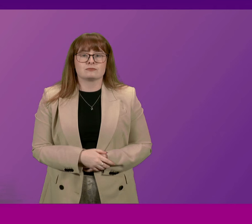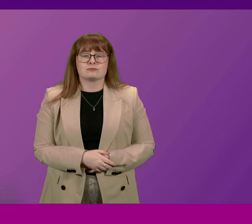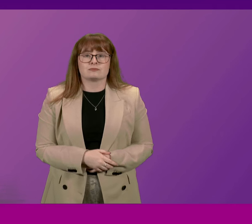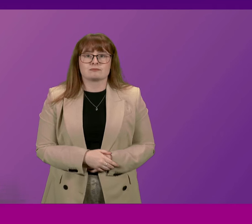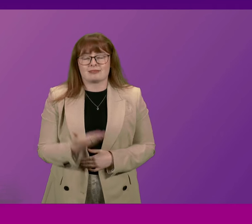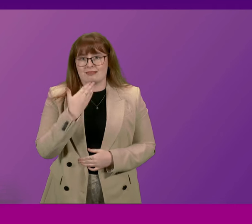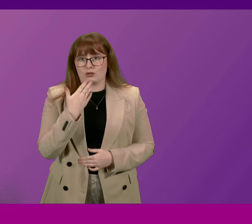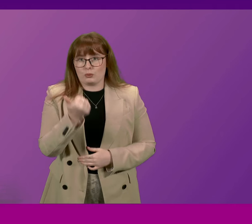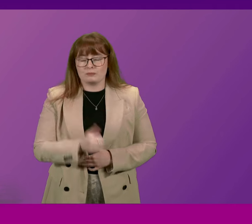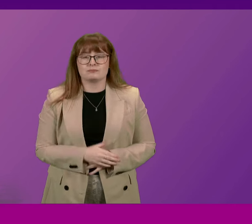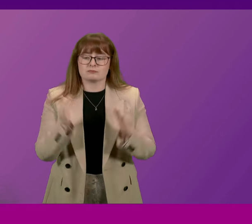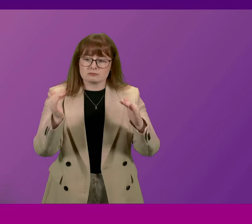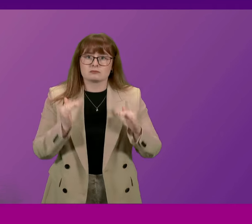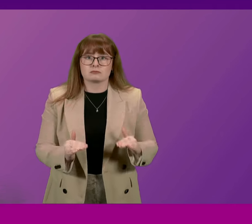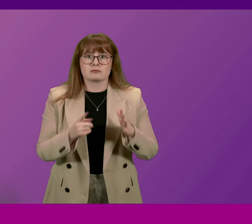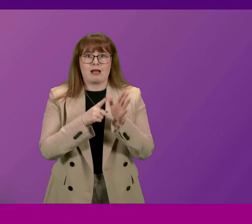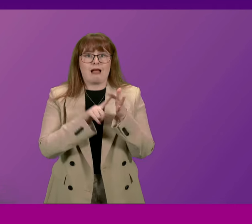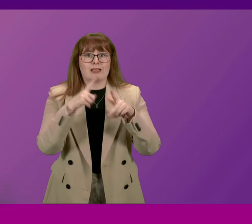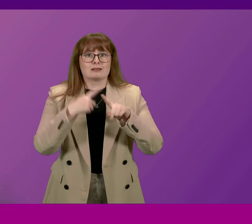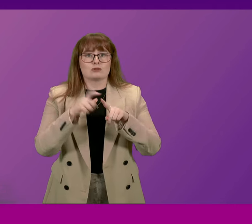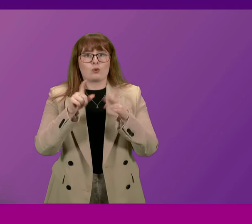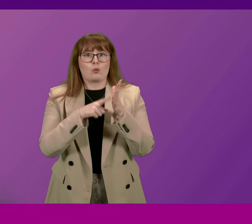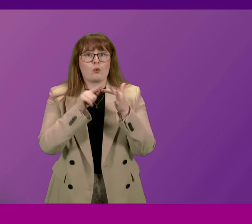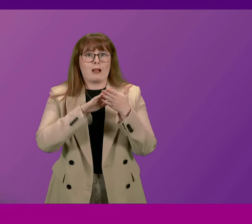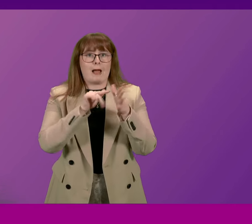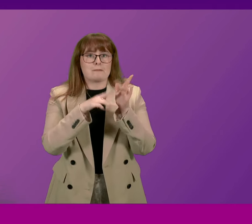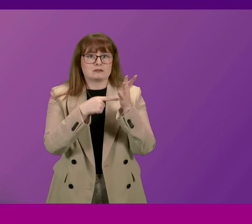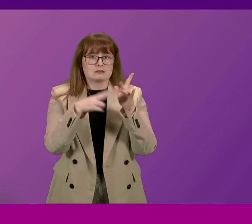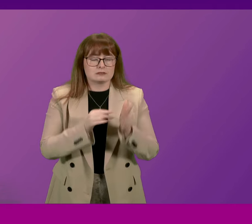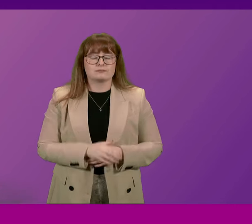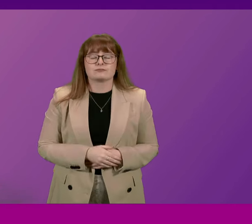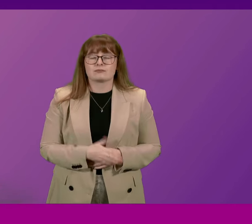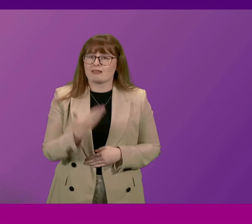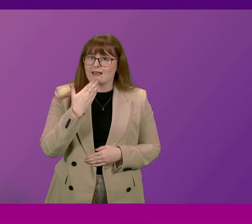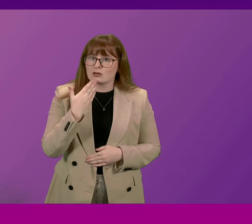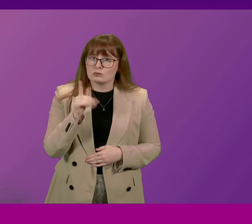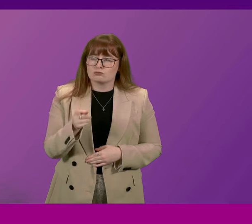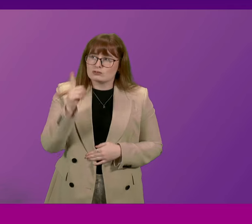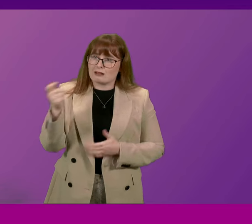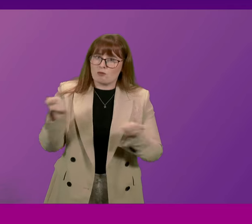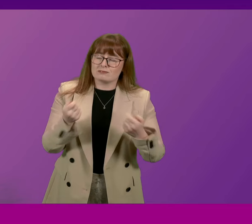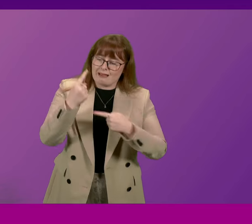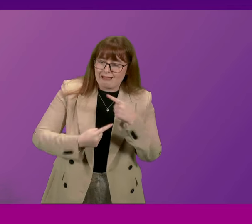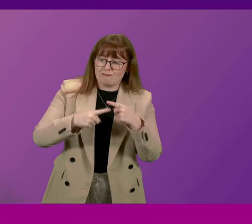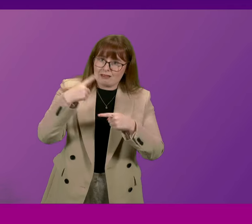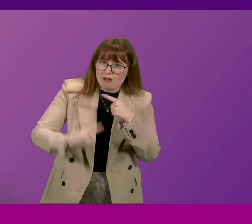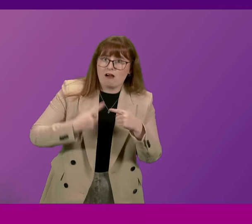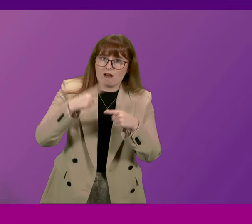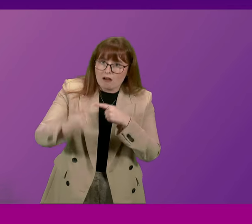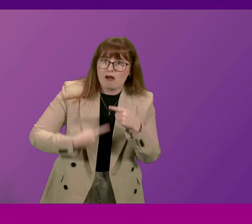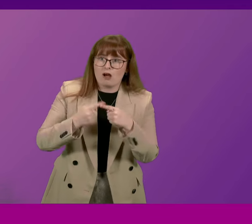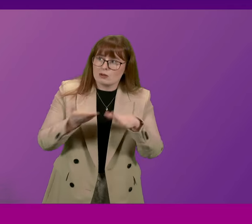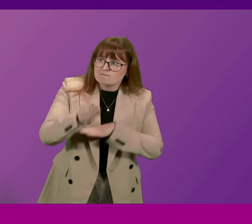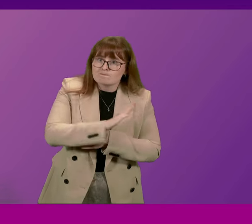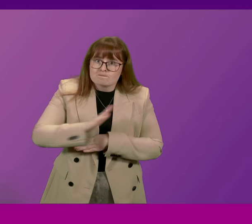Thank you. And I now call Alex Coole-Hamilton. Thank you, presiding officer. Presiding officer, every year as they plough their fields,